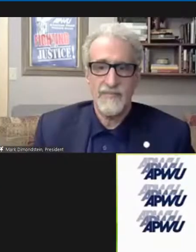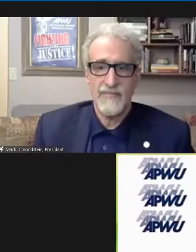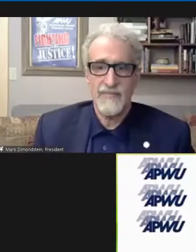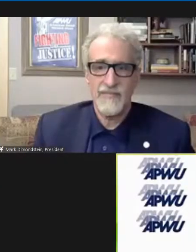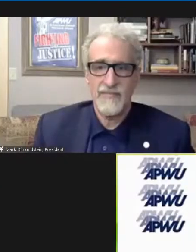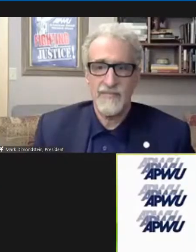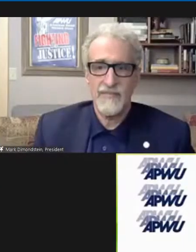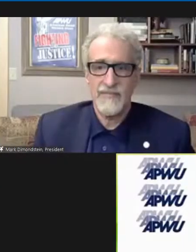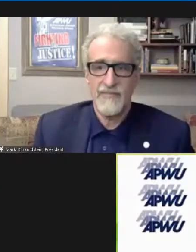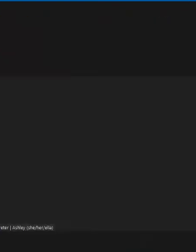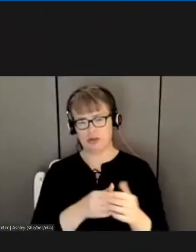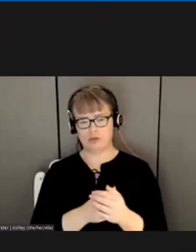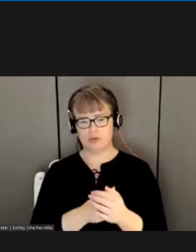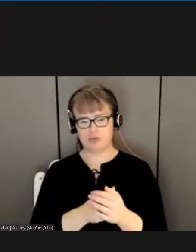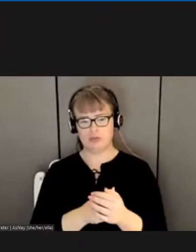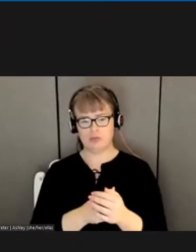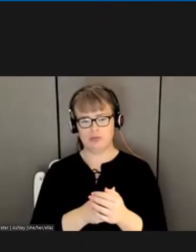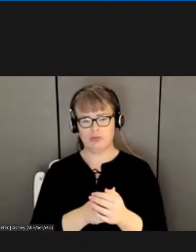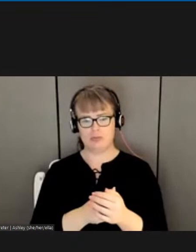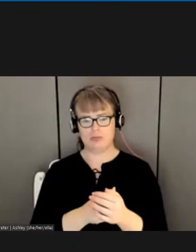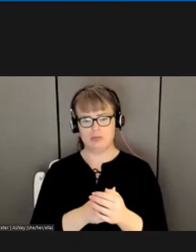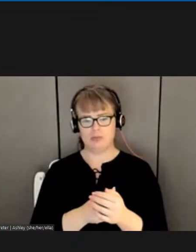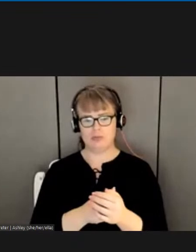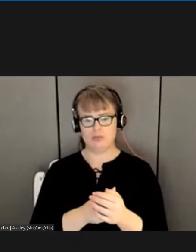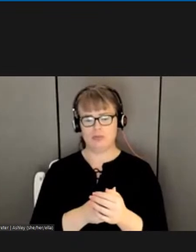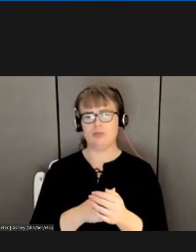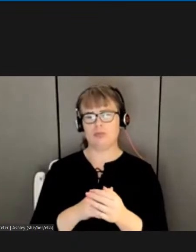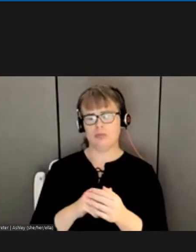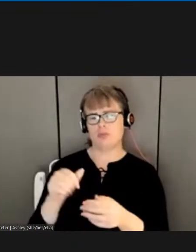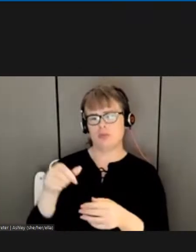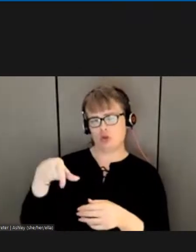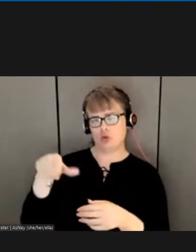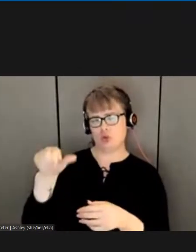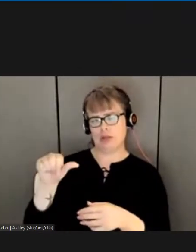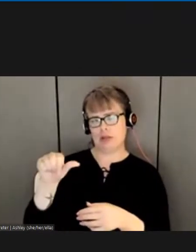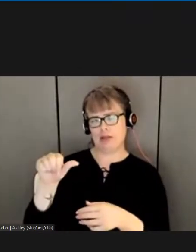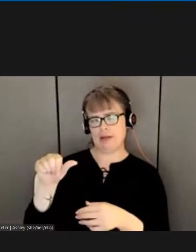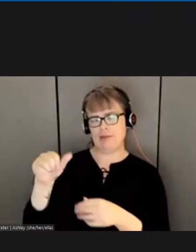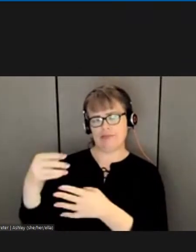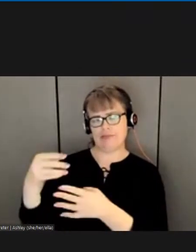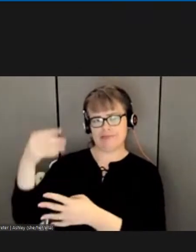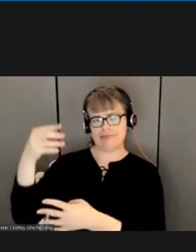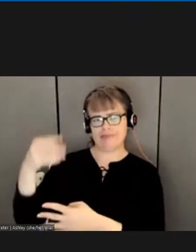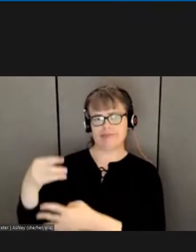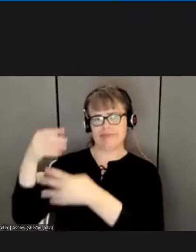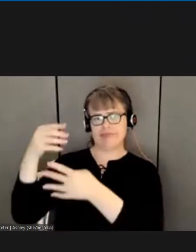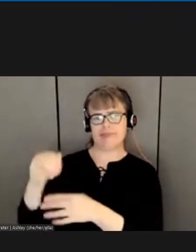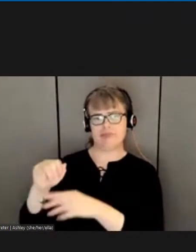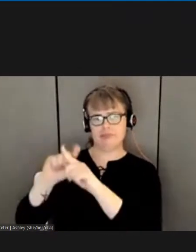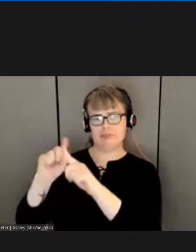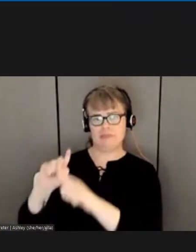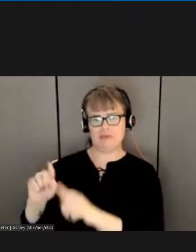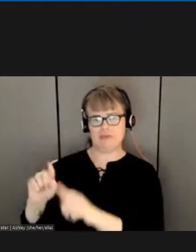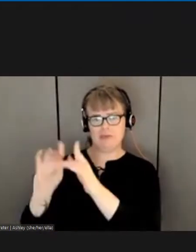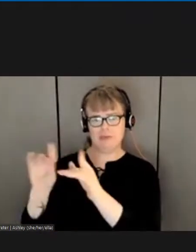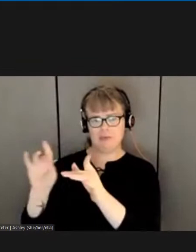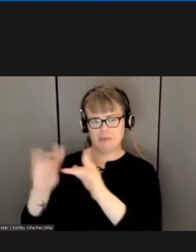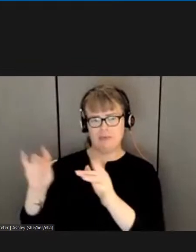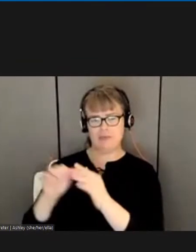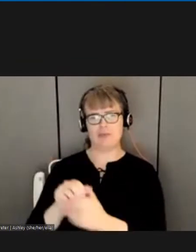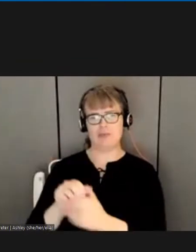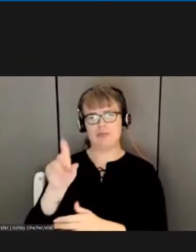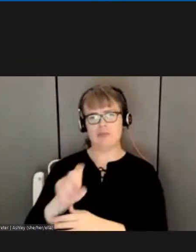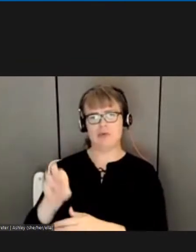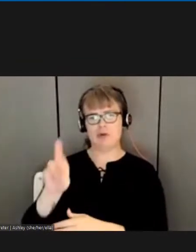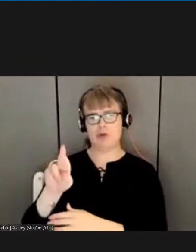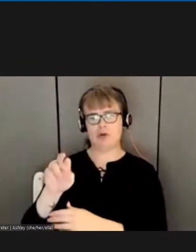of statements in our Q&A. So to my good friend, Dr. Cleon Williams from the Philadelphia